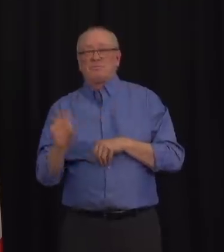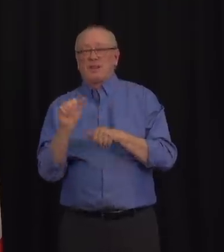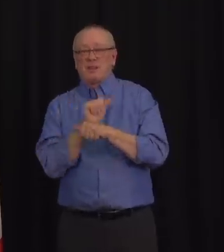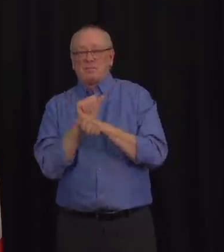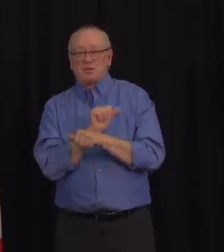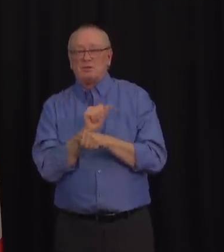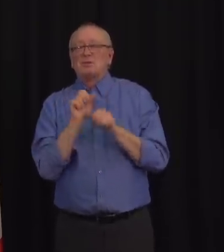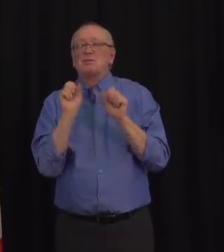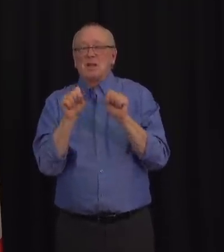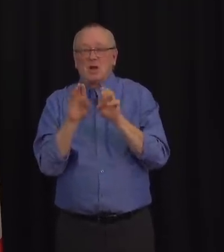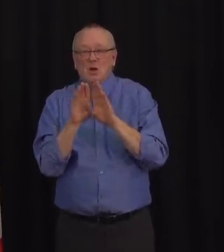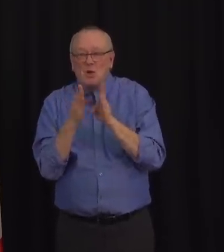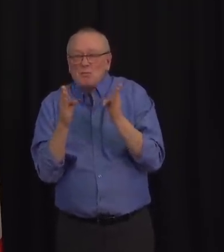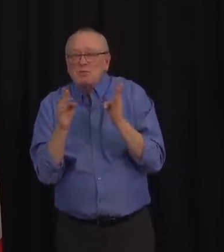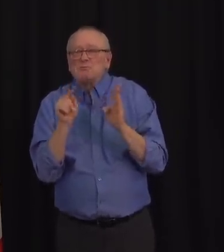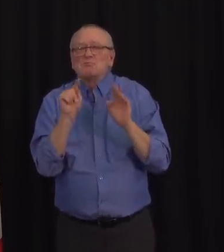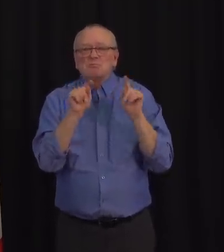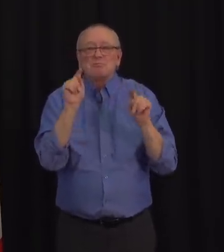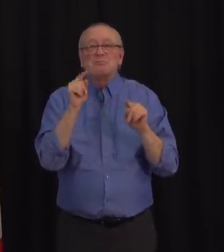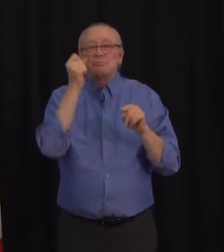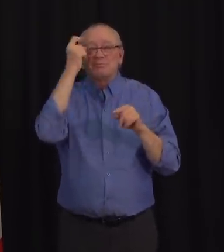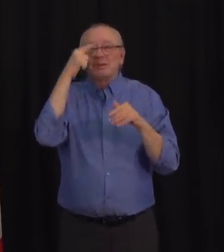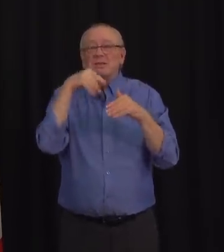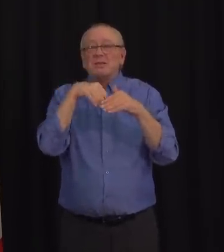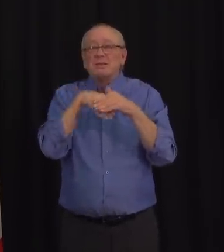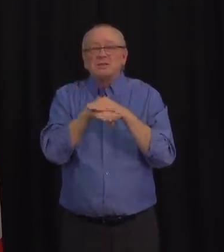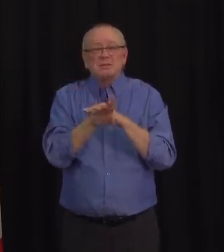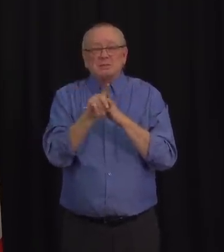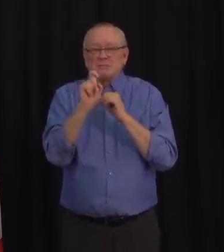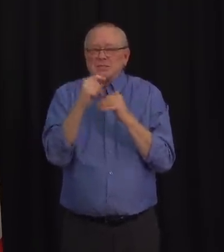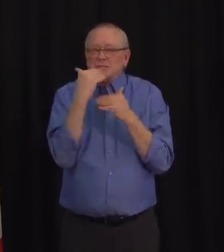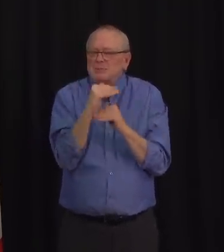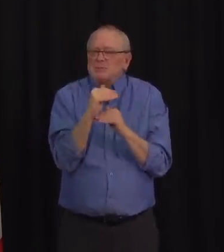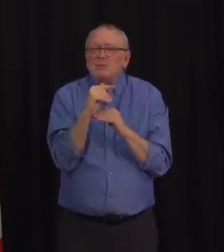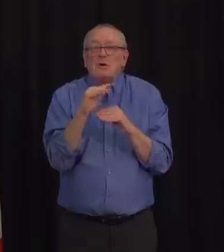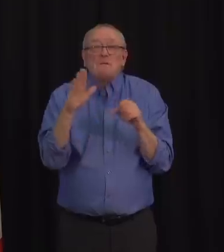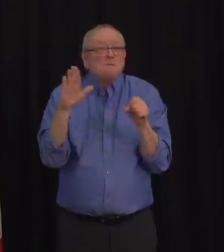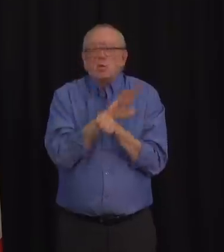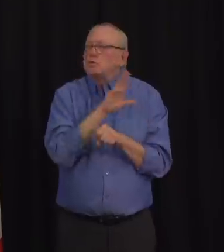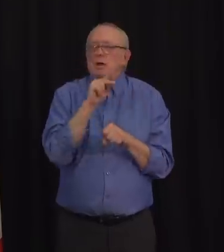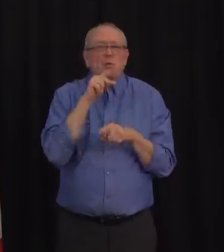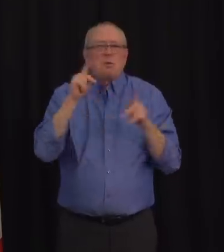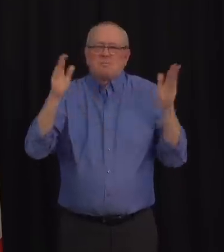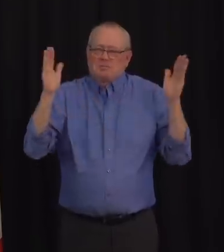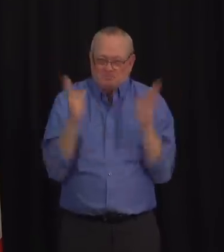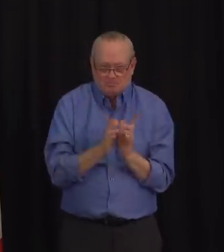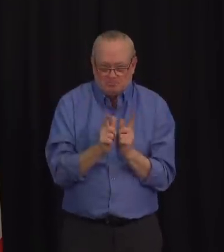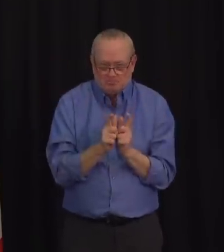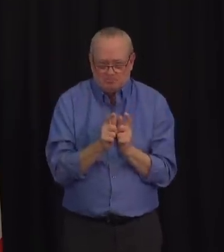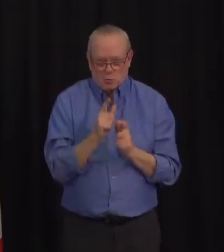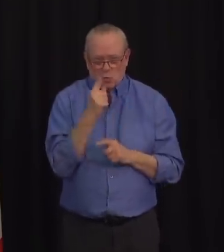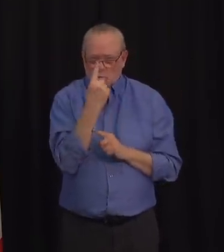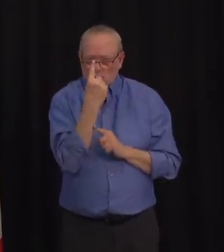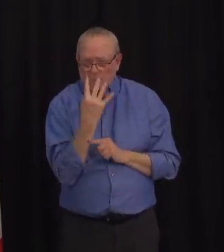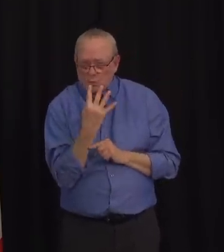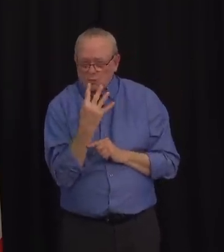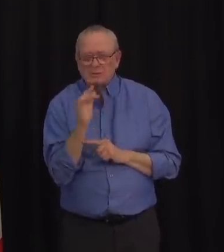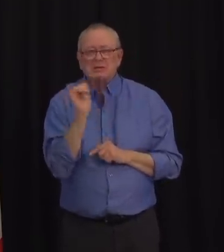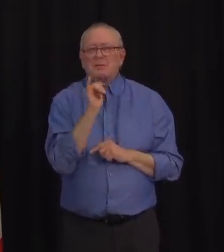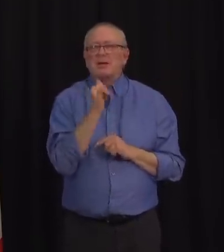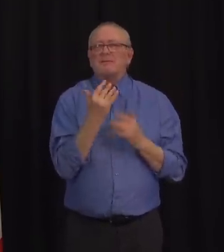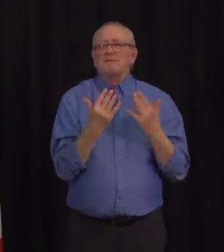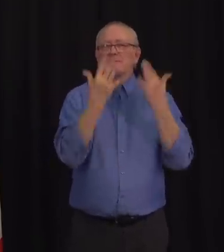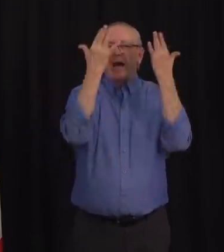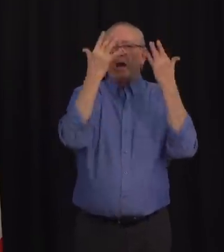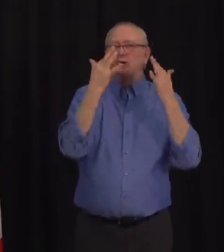we are restricting capacity to 25% of their limit under the Alberta fire code or a minimum of five customers,